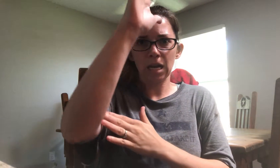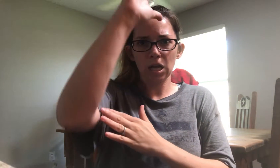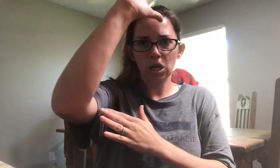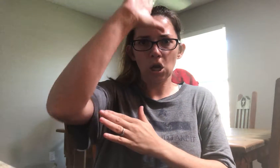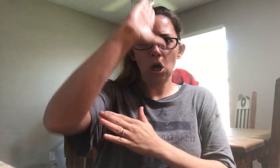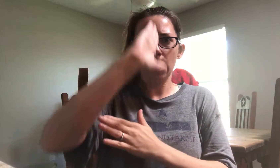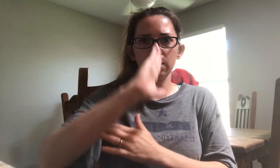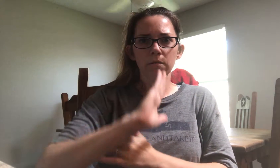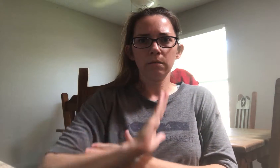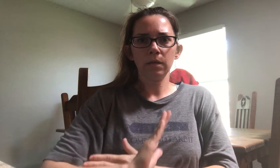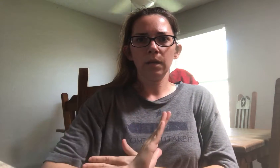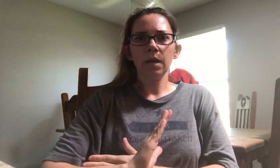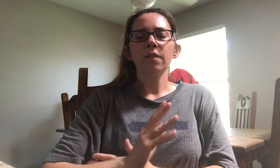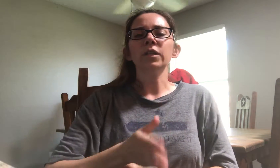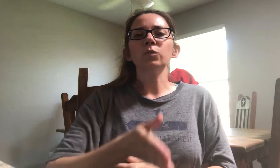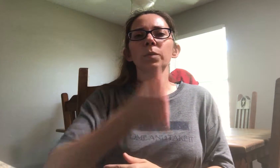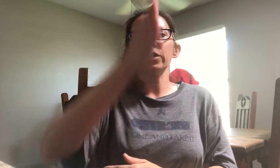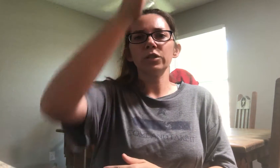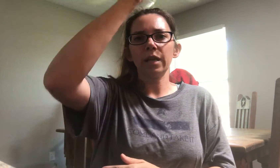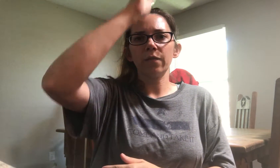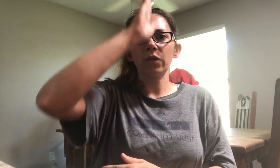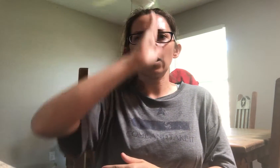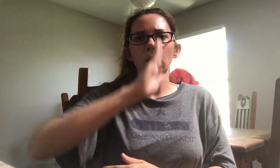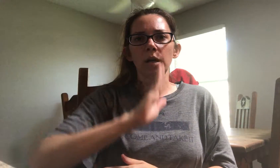God. This will be your sign for God.